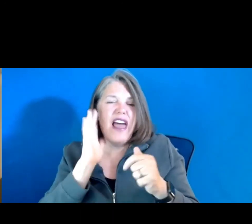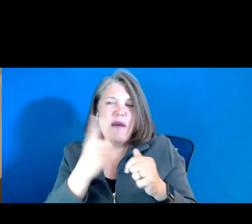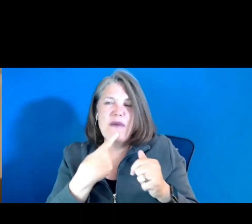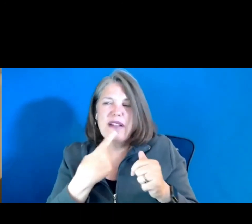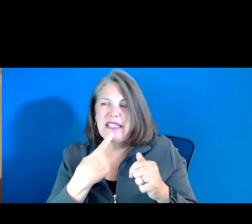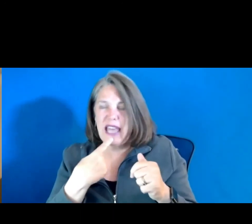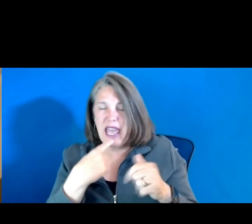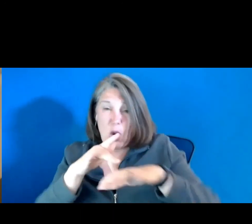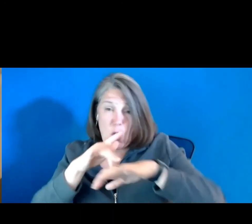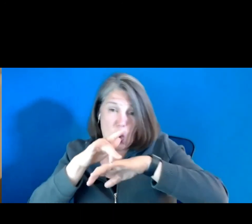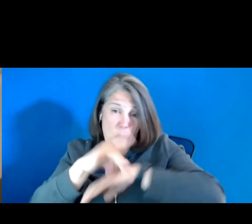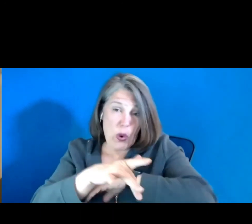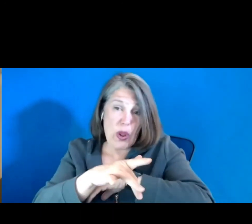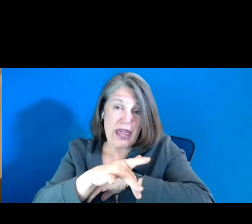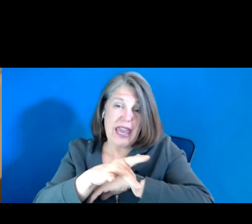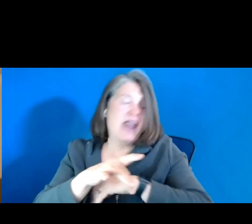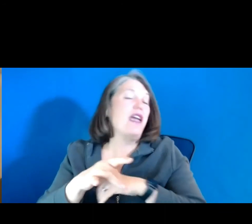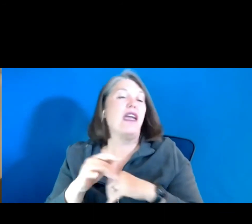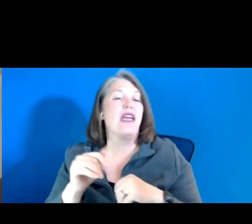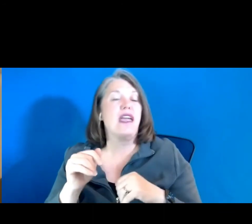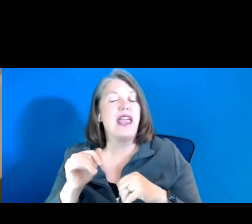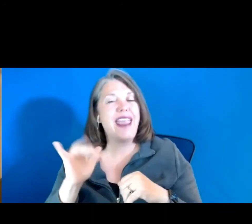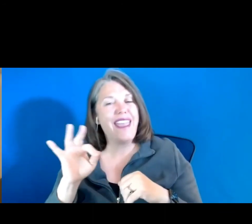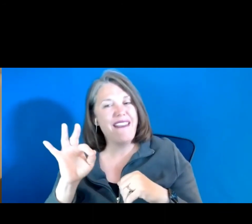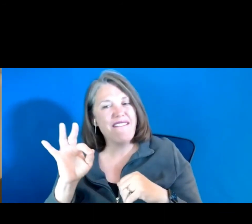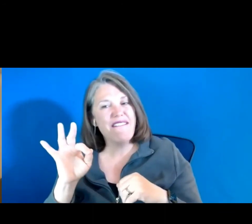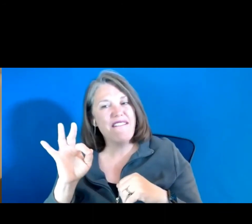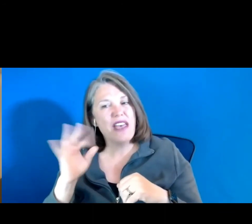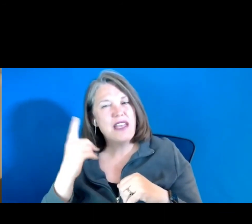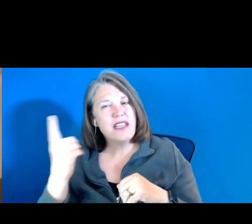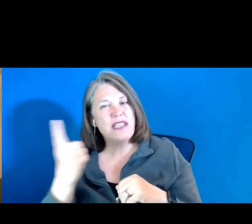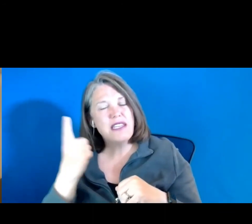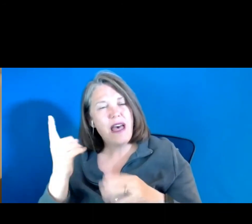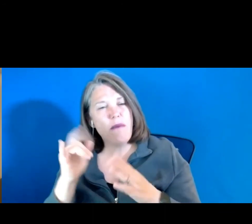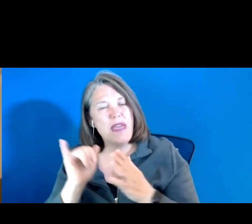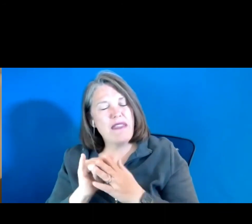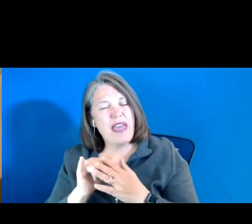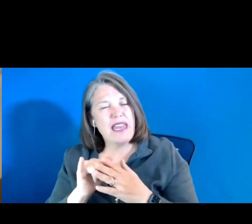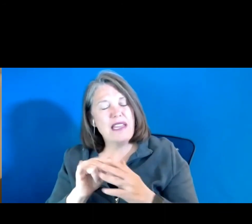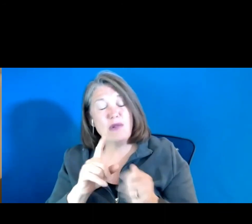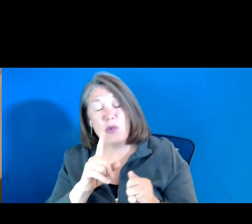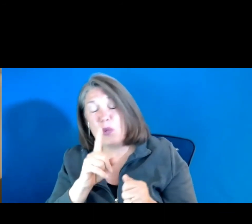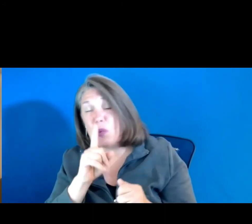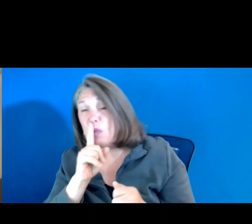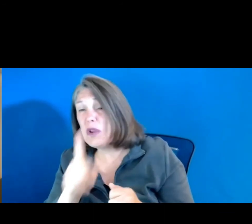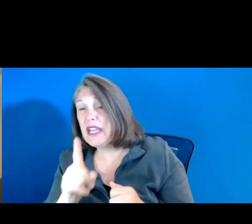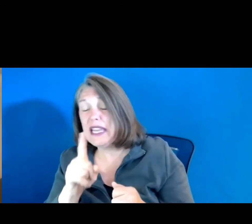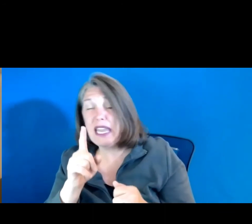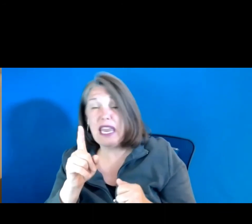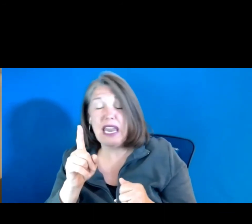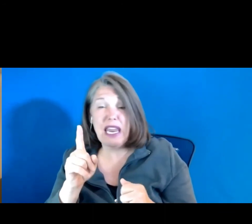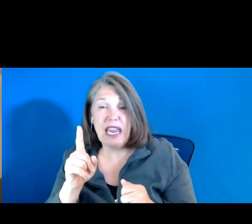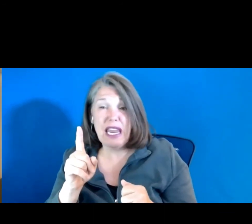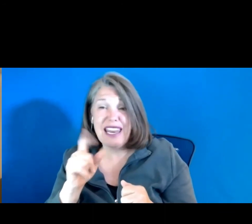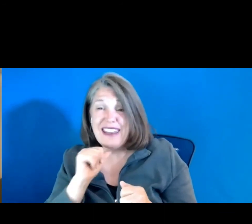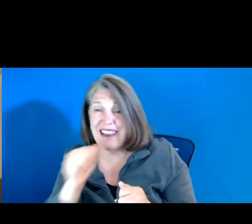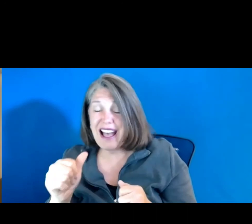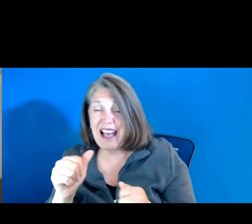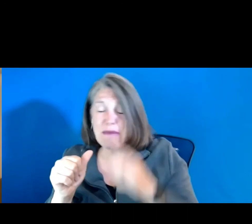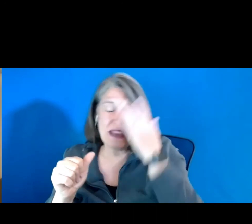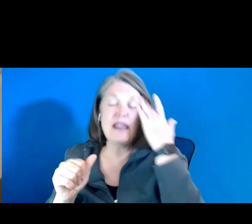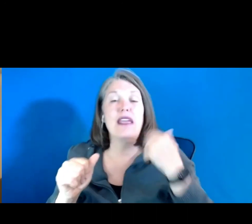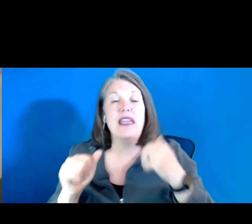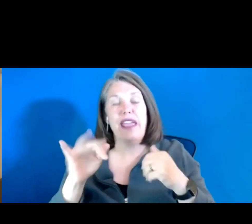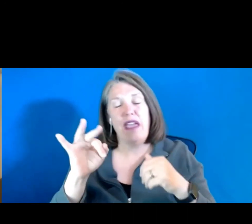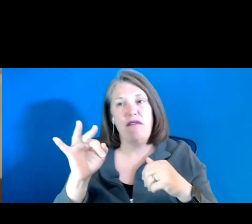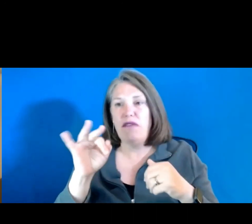early on, if something that's squarely in your interest isn't, is a business meeting or